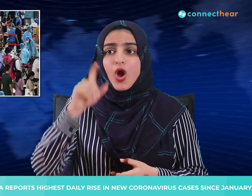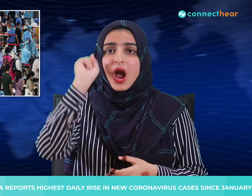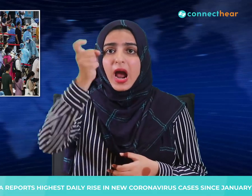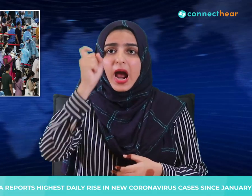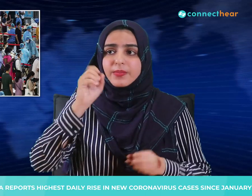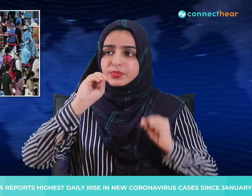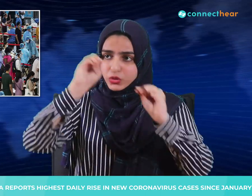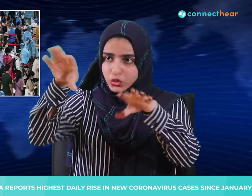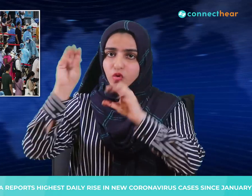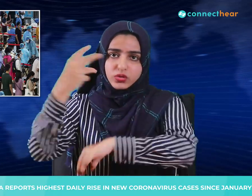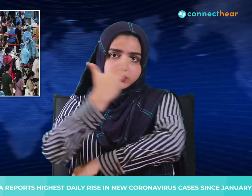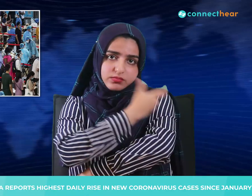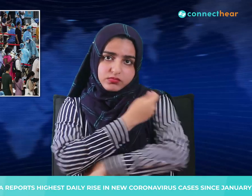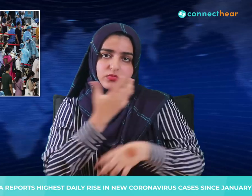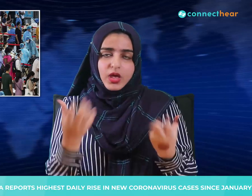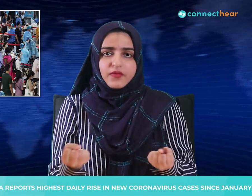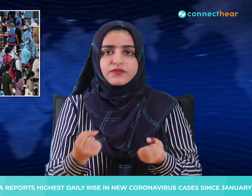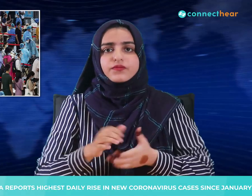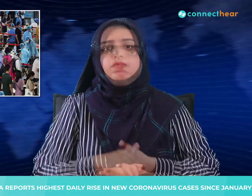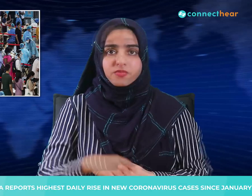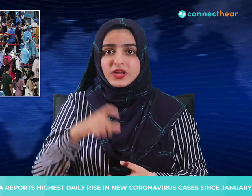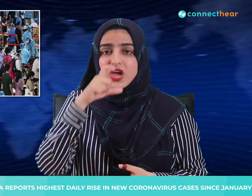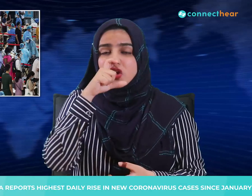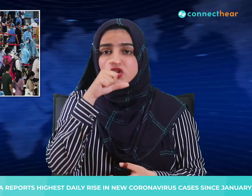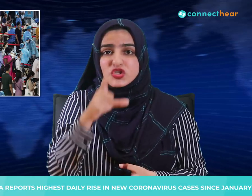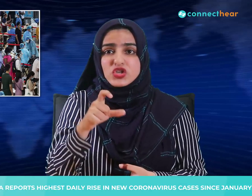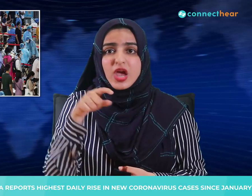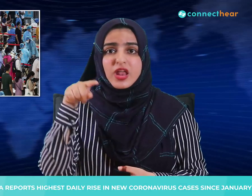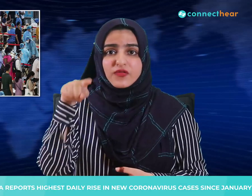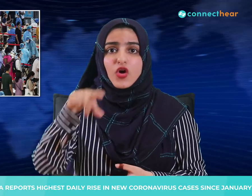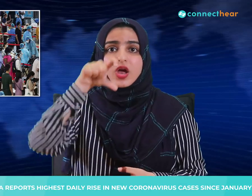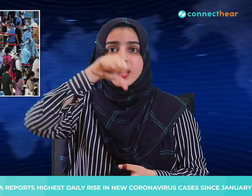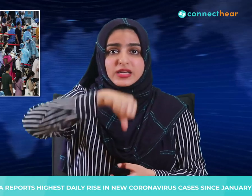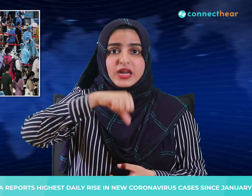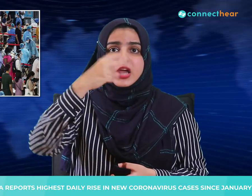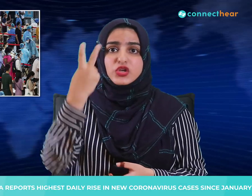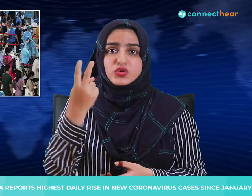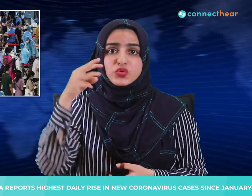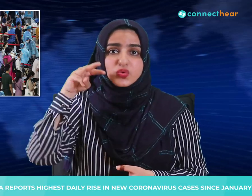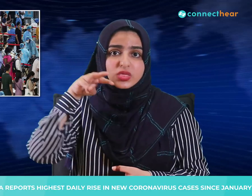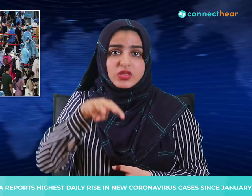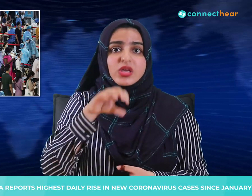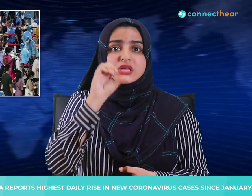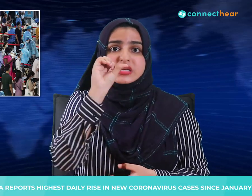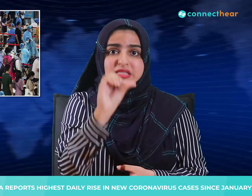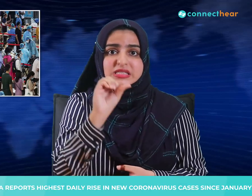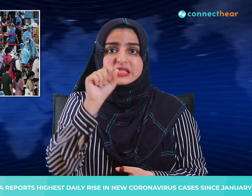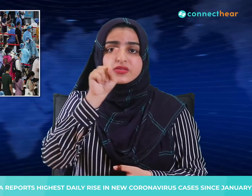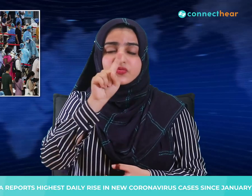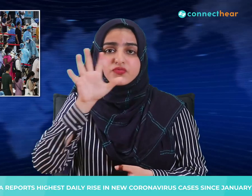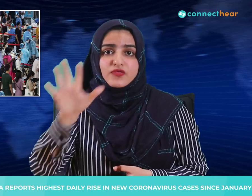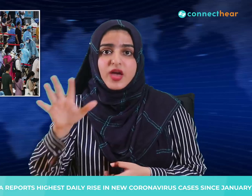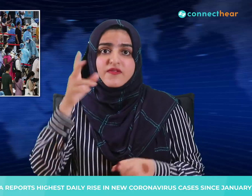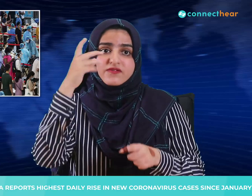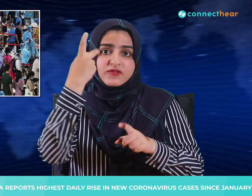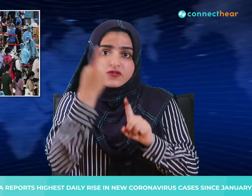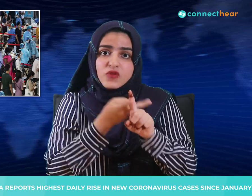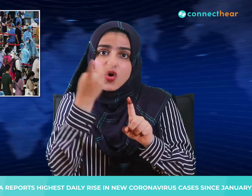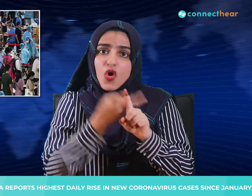Kachin Independence Army. China has recorded 92,605 virus cases and 4